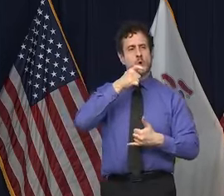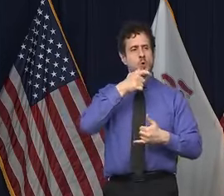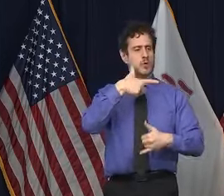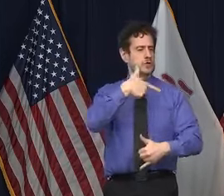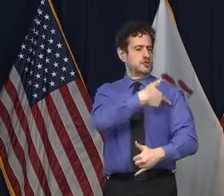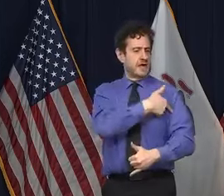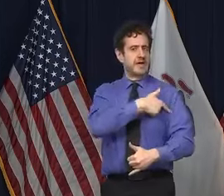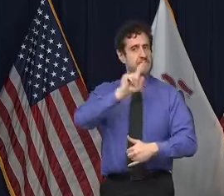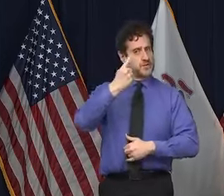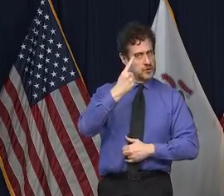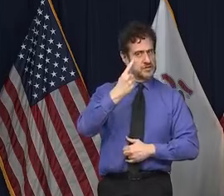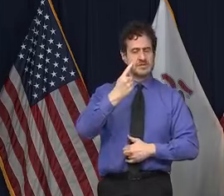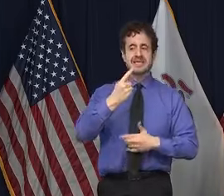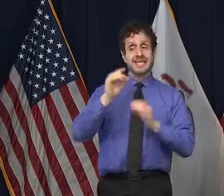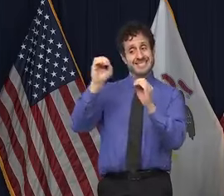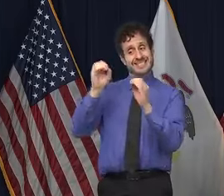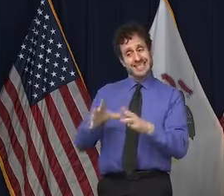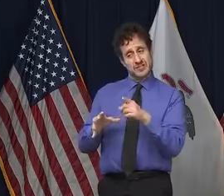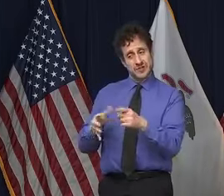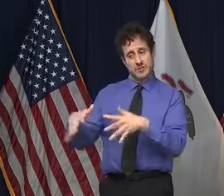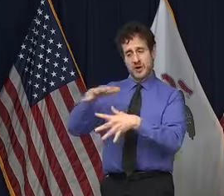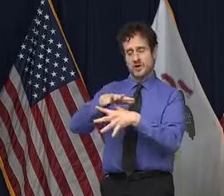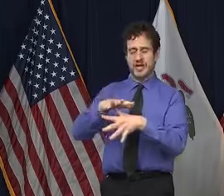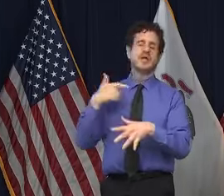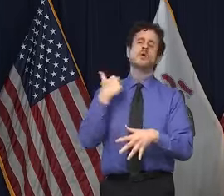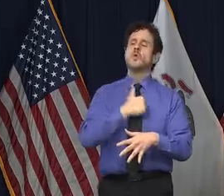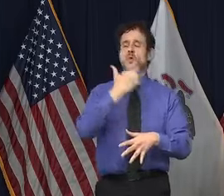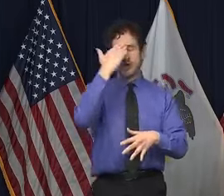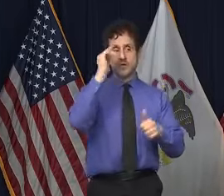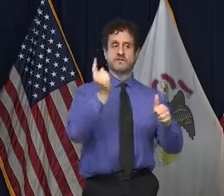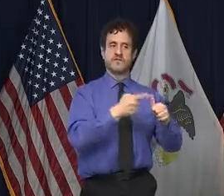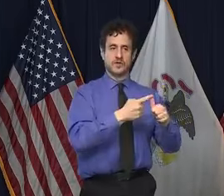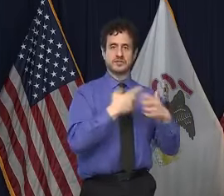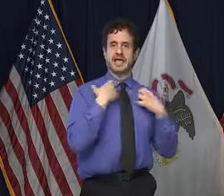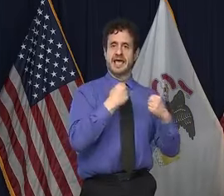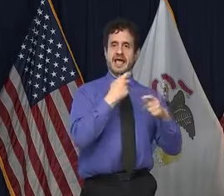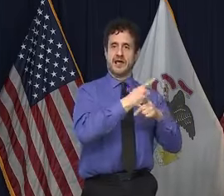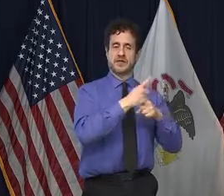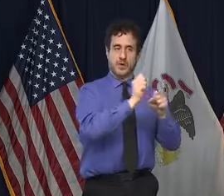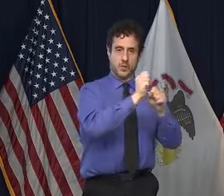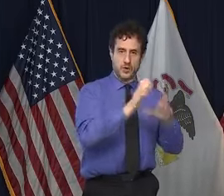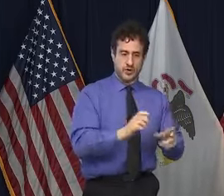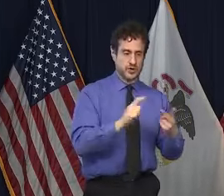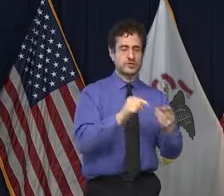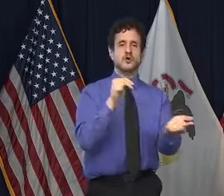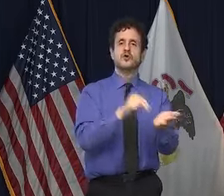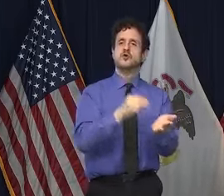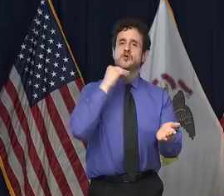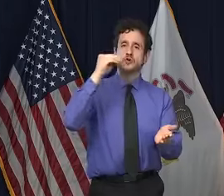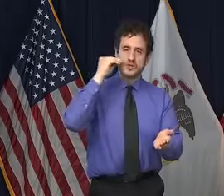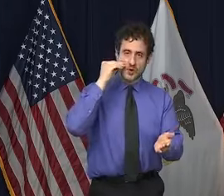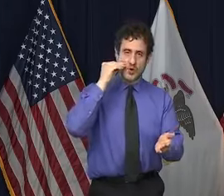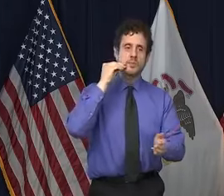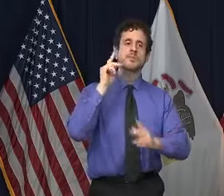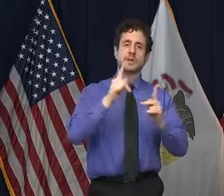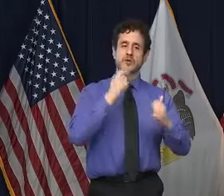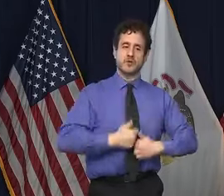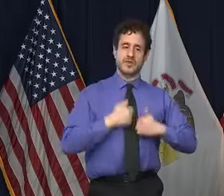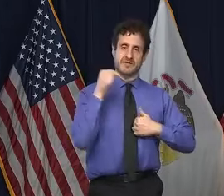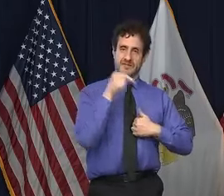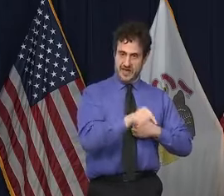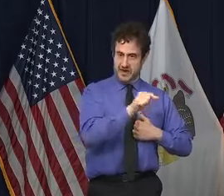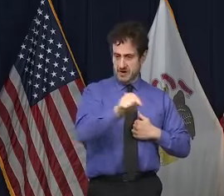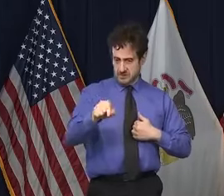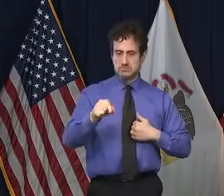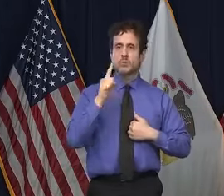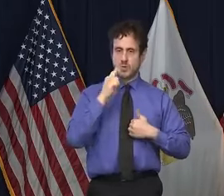prioritization, we've talked about healthcare workers, long-term care facilities, residents of long-term care facilities, as well as